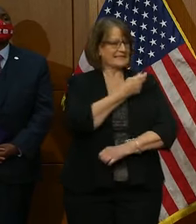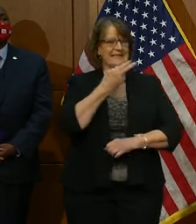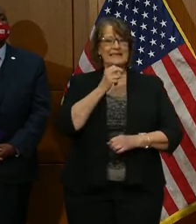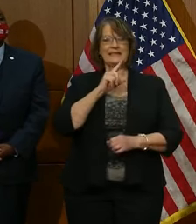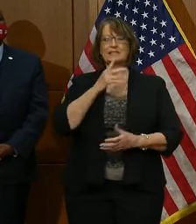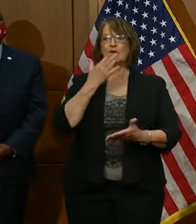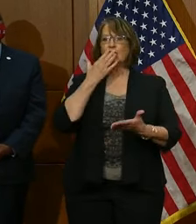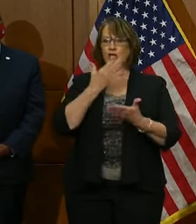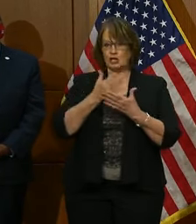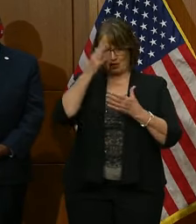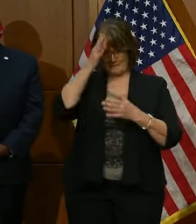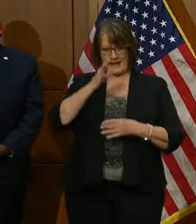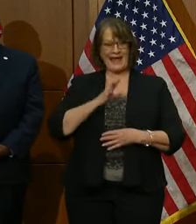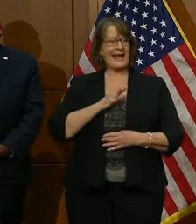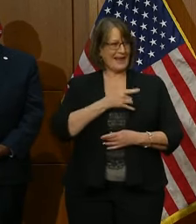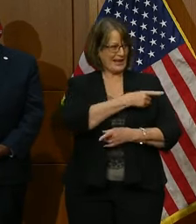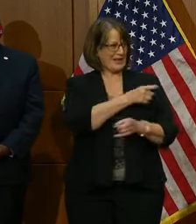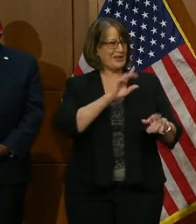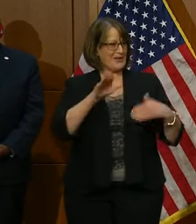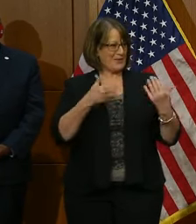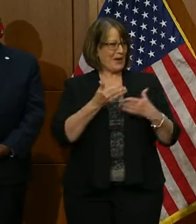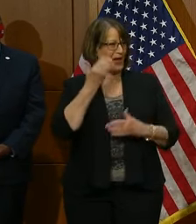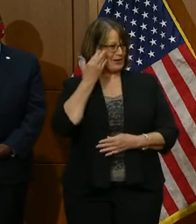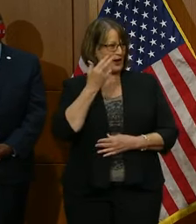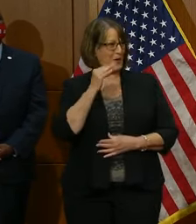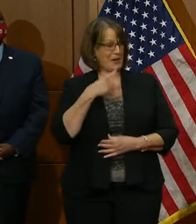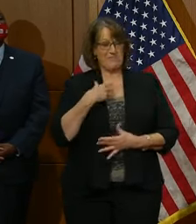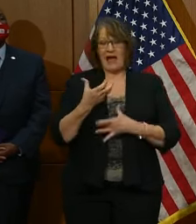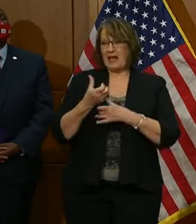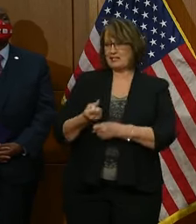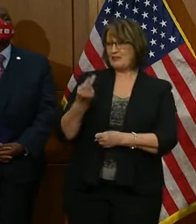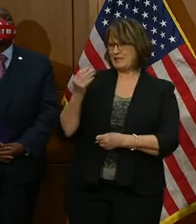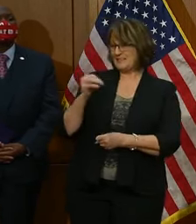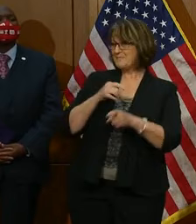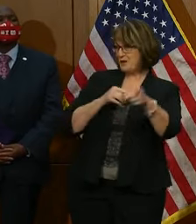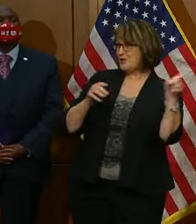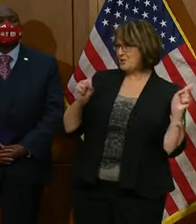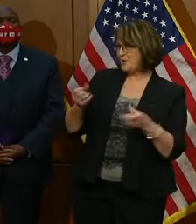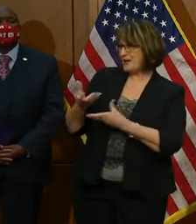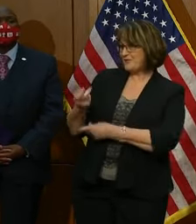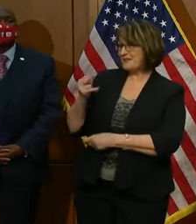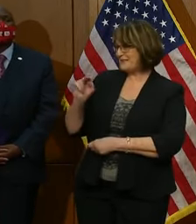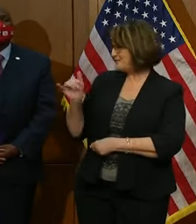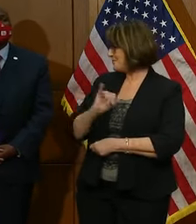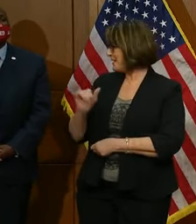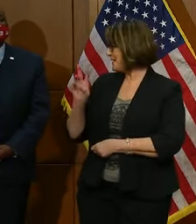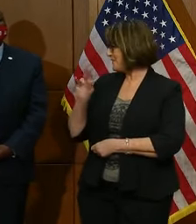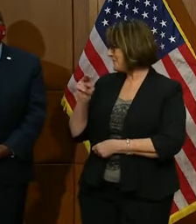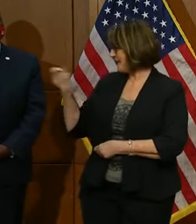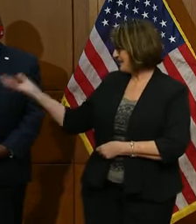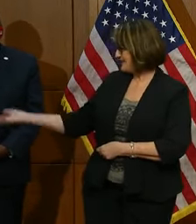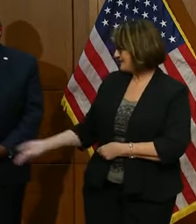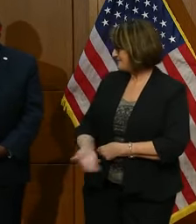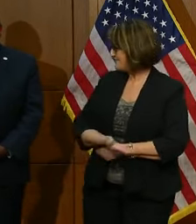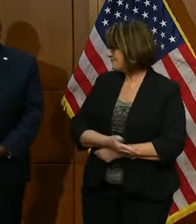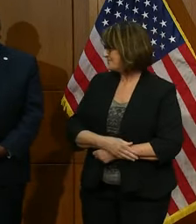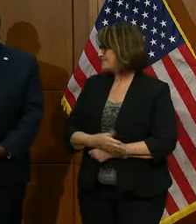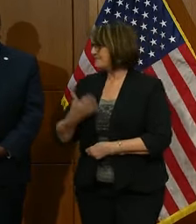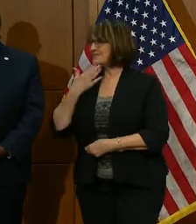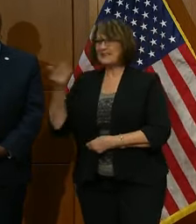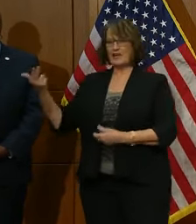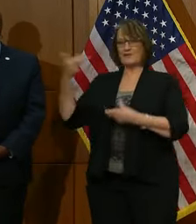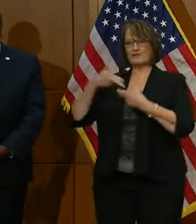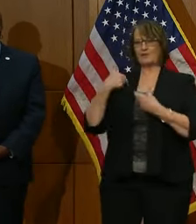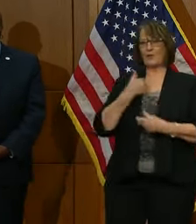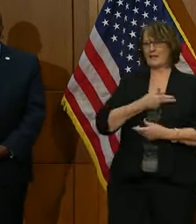man. You all probably know him. I trust him, and you can as well. So, Wayne, welcome. Thank you